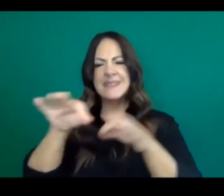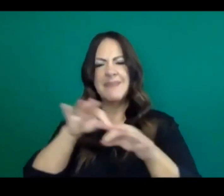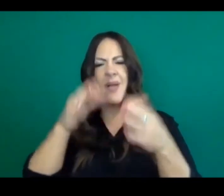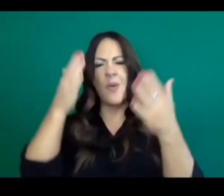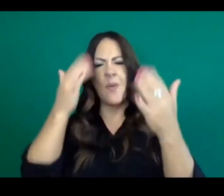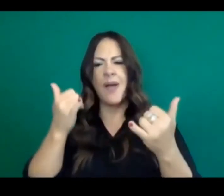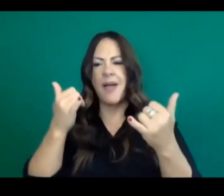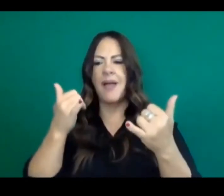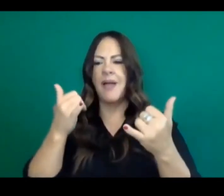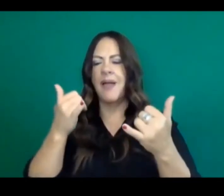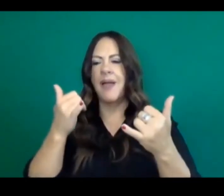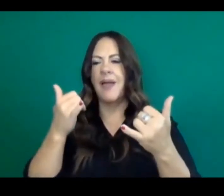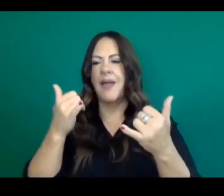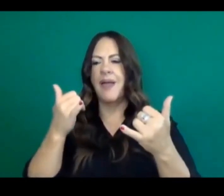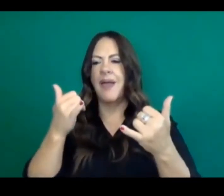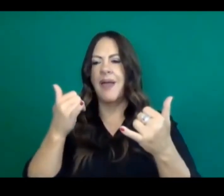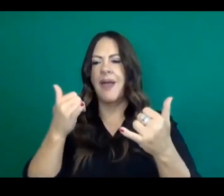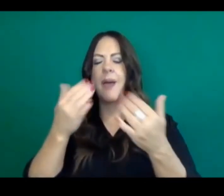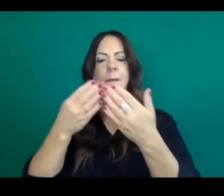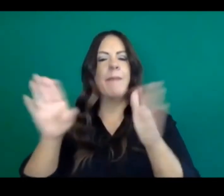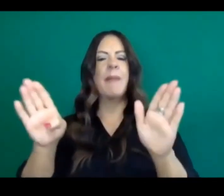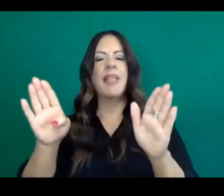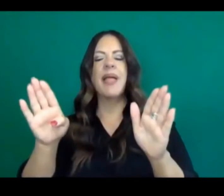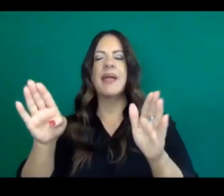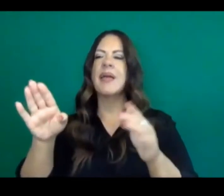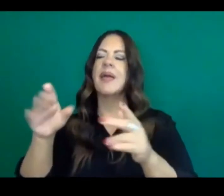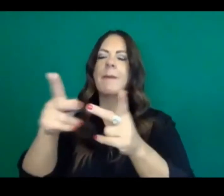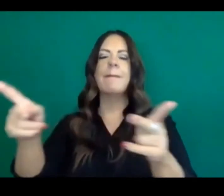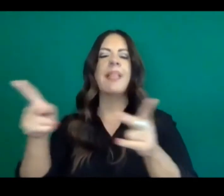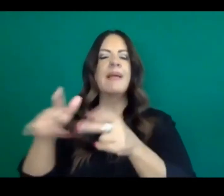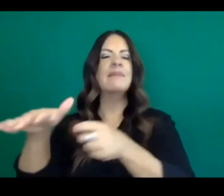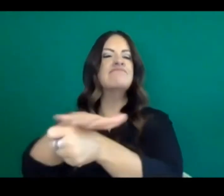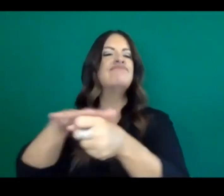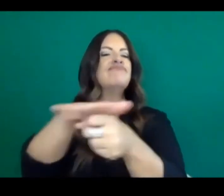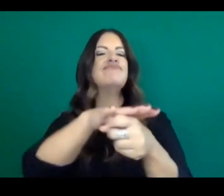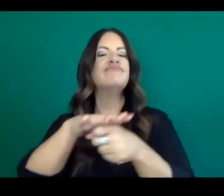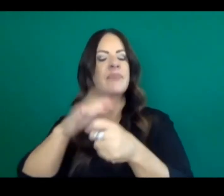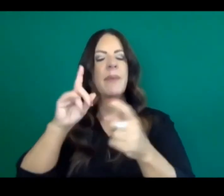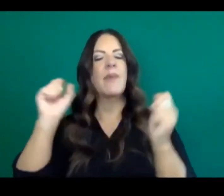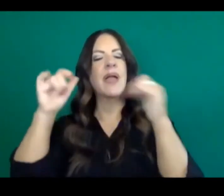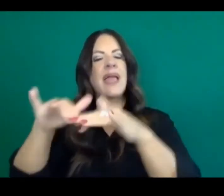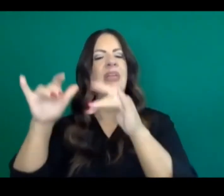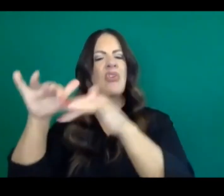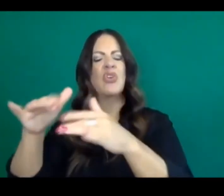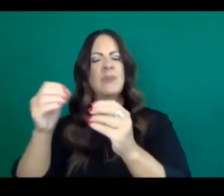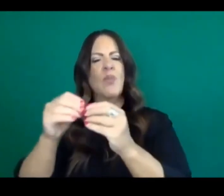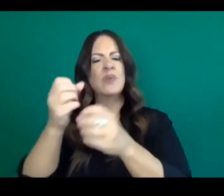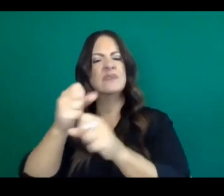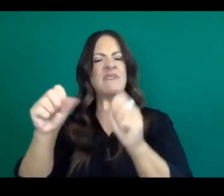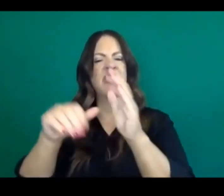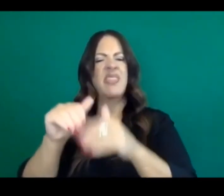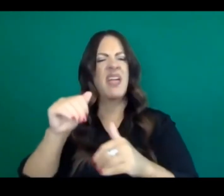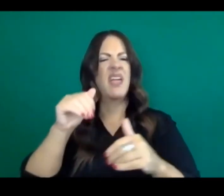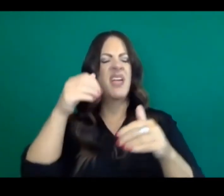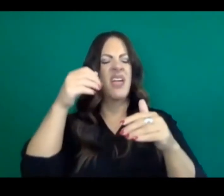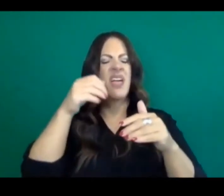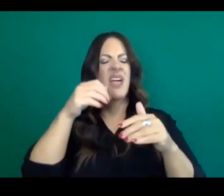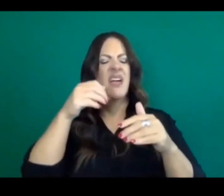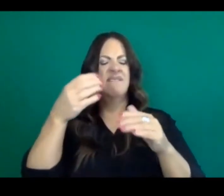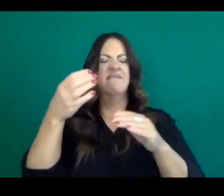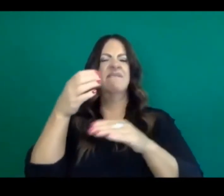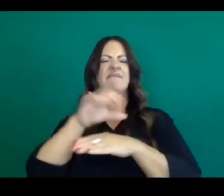at this point, as opposed to say, focusing the message more on indoor gatherings. Thanks. Yeah,